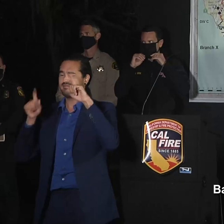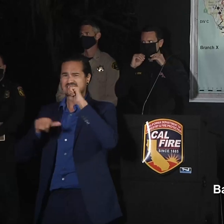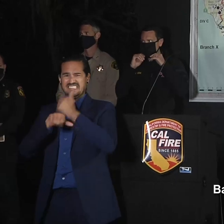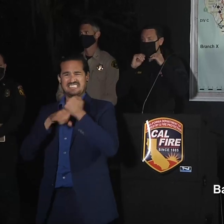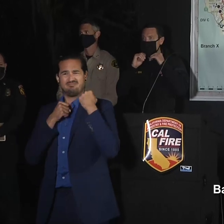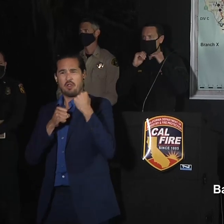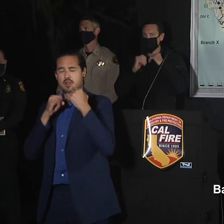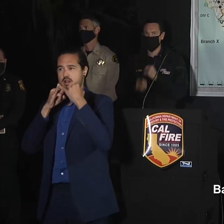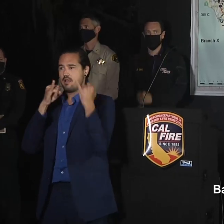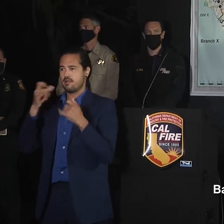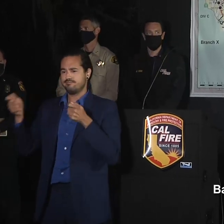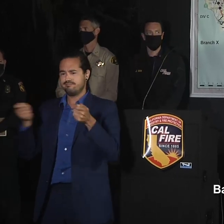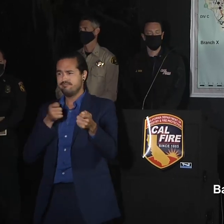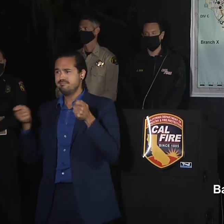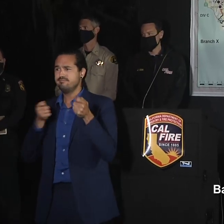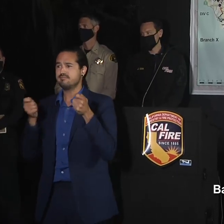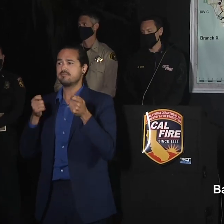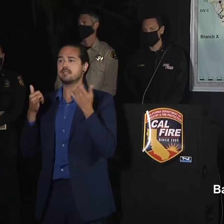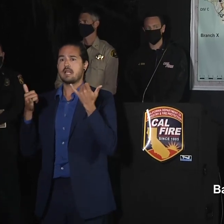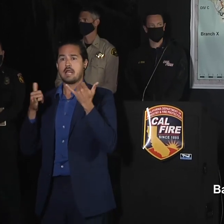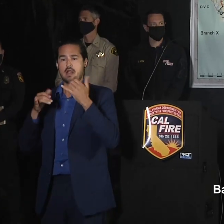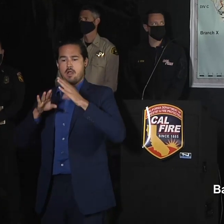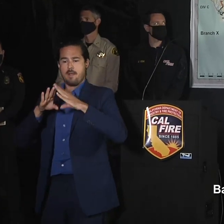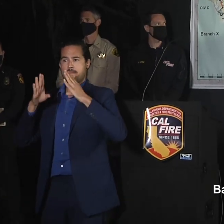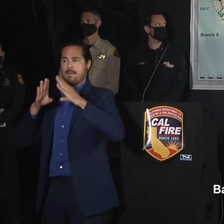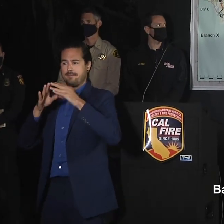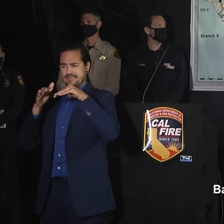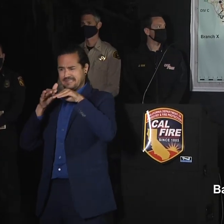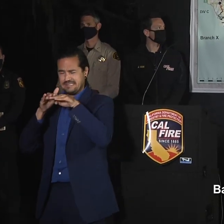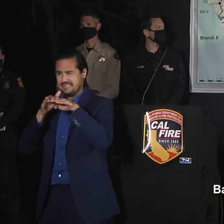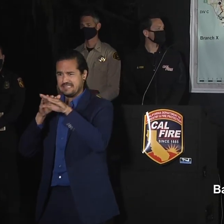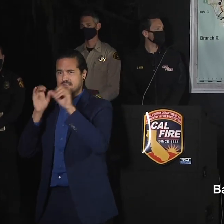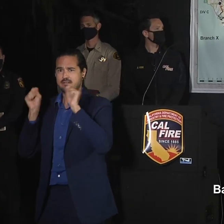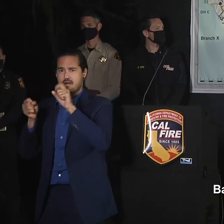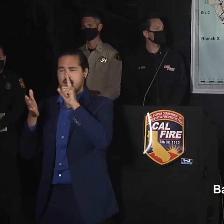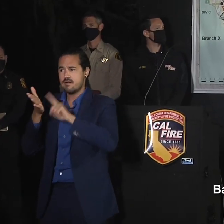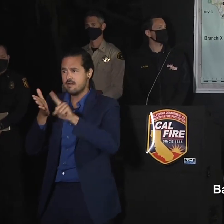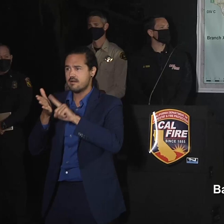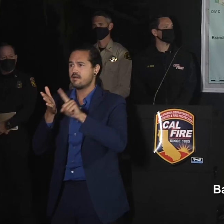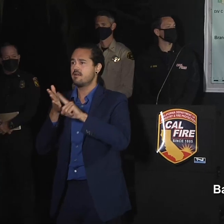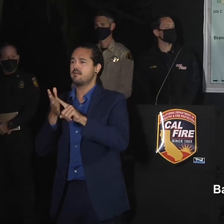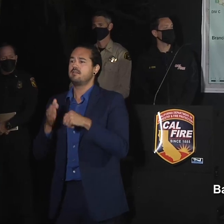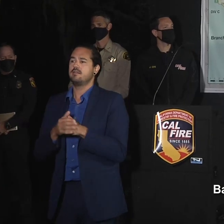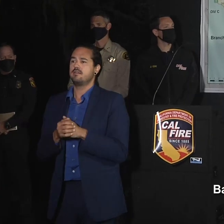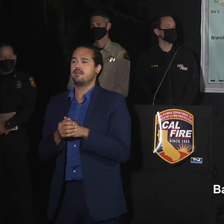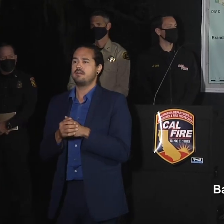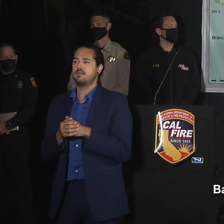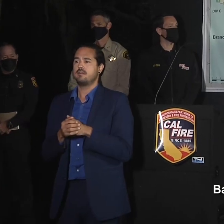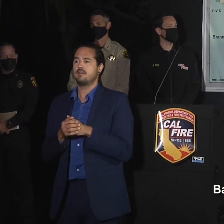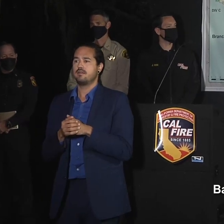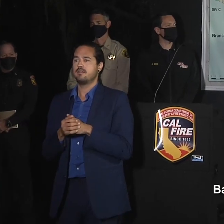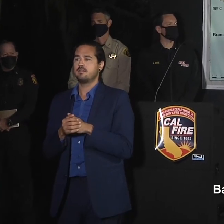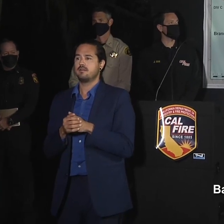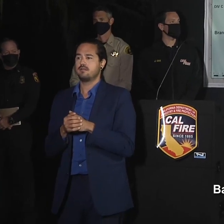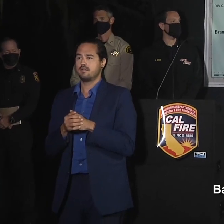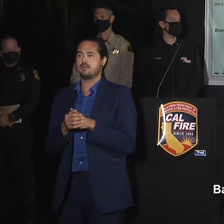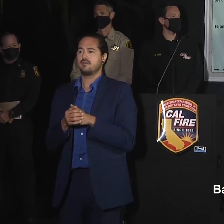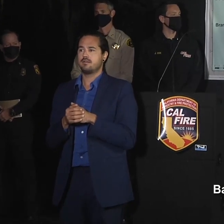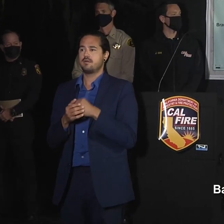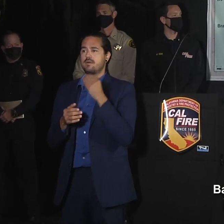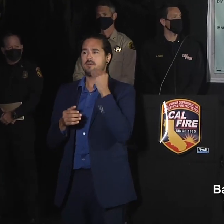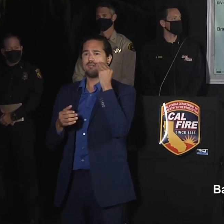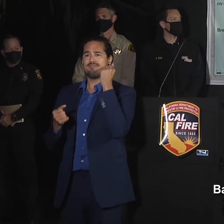being able to get deeper into the fire, continue to extinguish fire around homes, and start creating a more safe environment